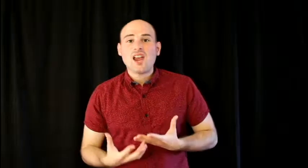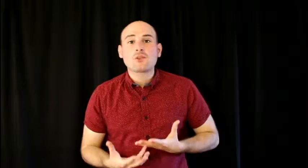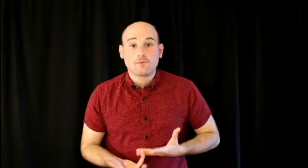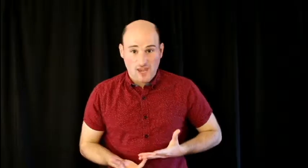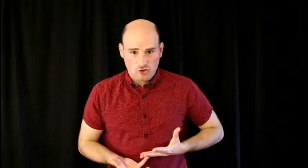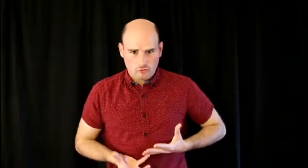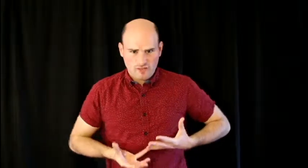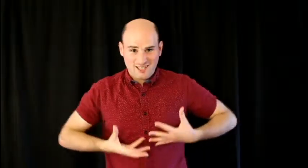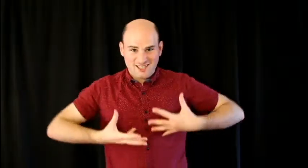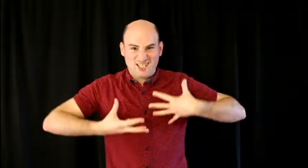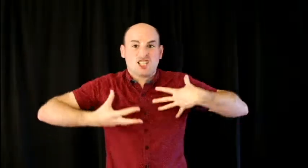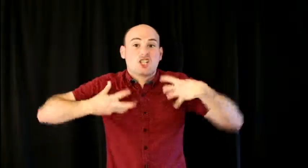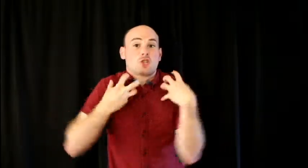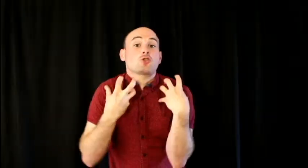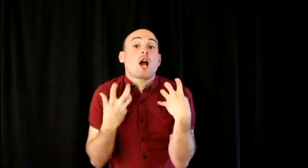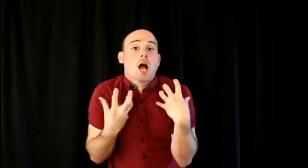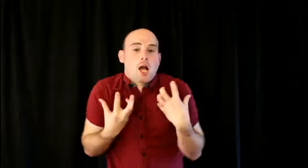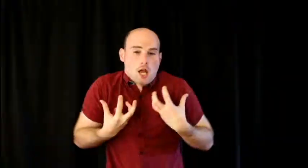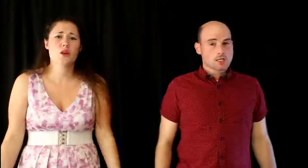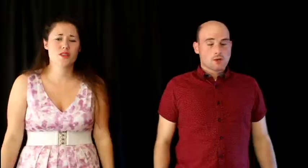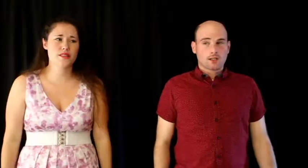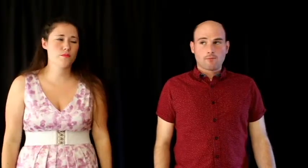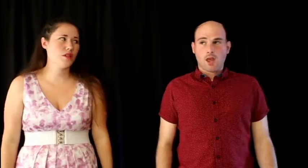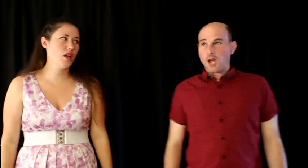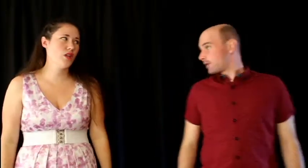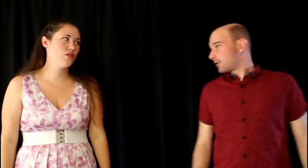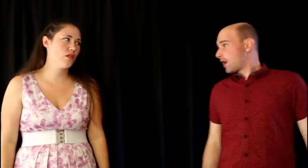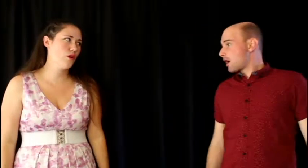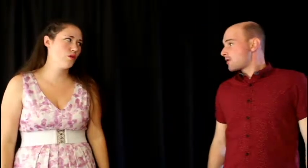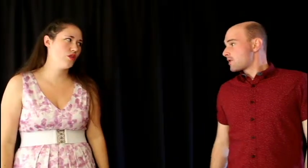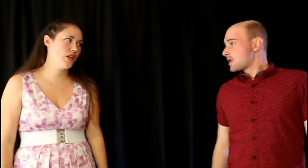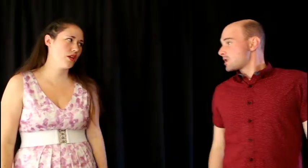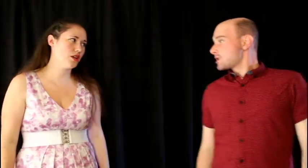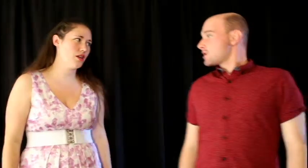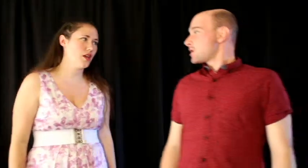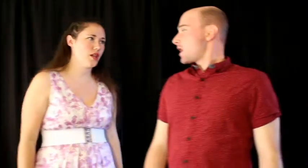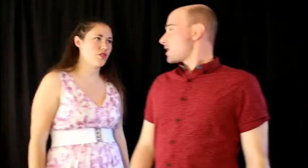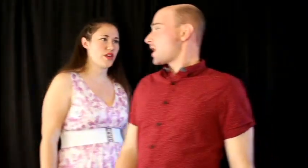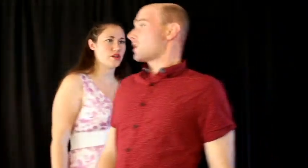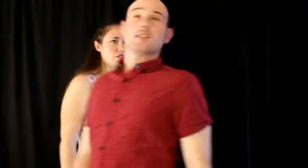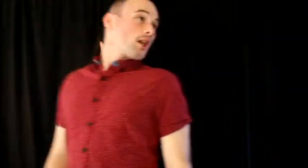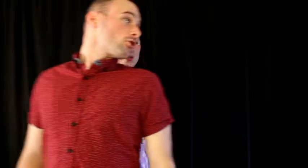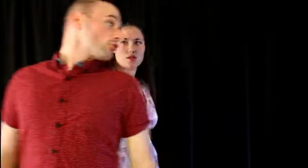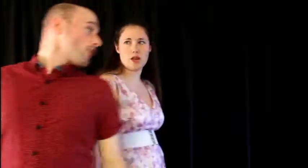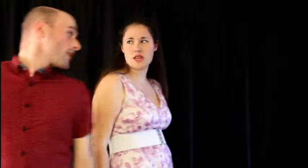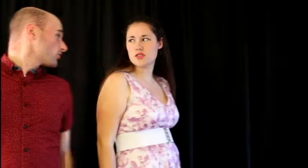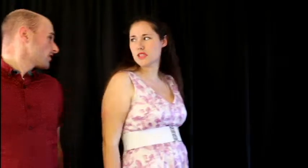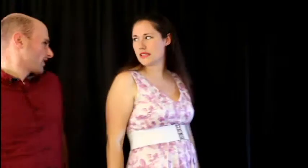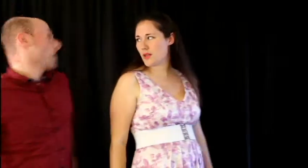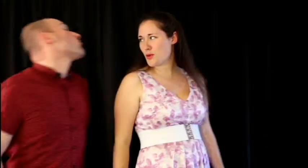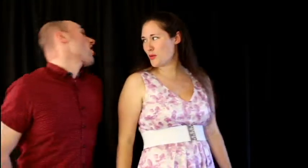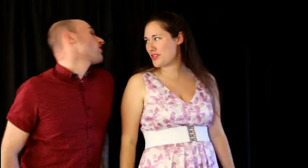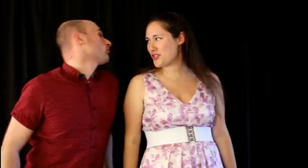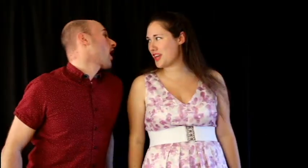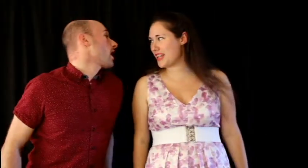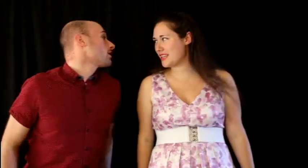very flesh begin to crawl. The simple utter loathing. There's a strange exhilaration.